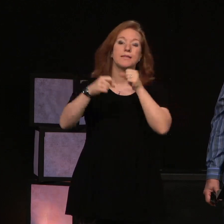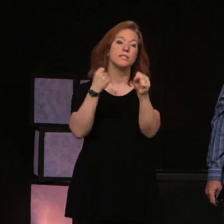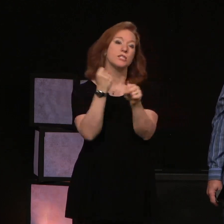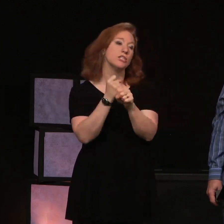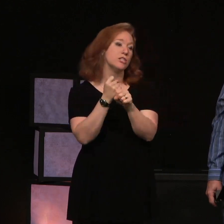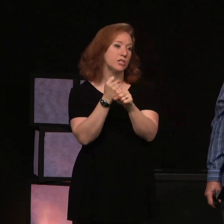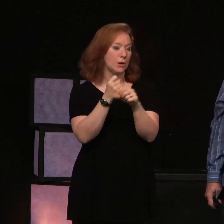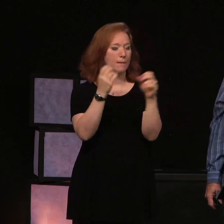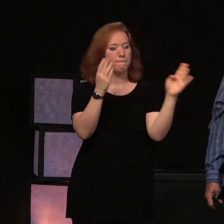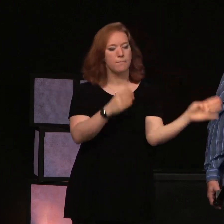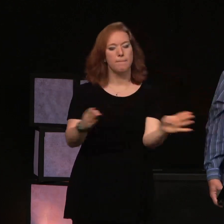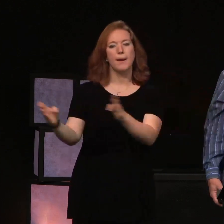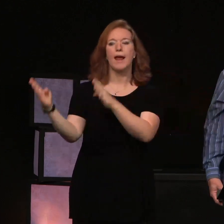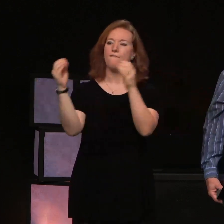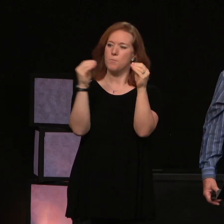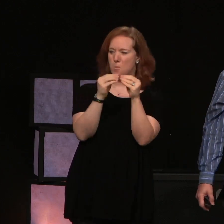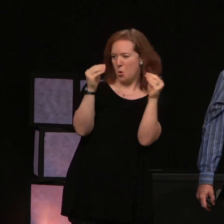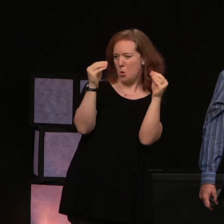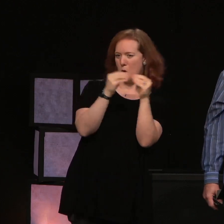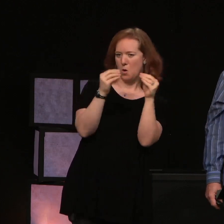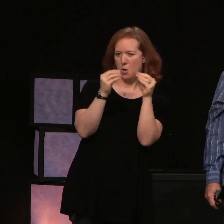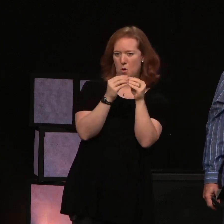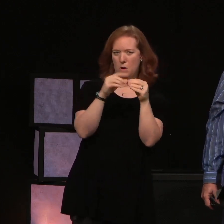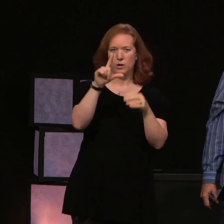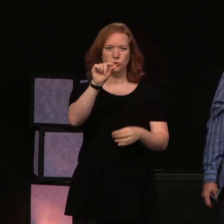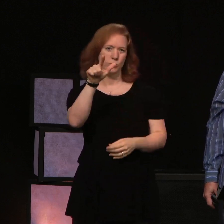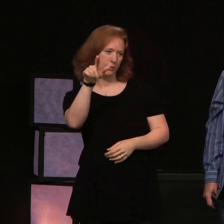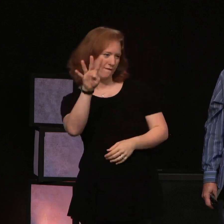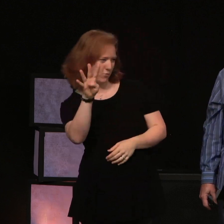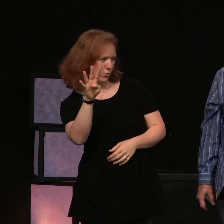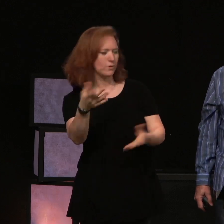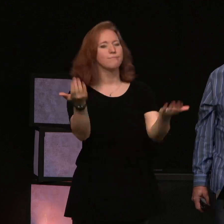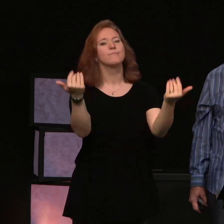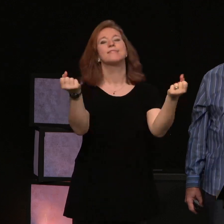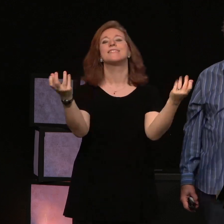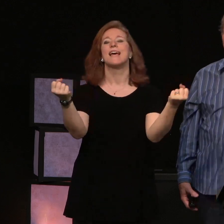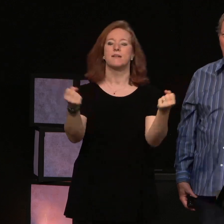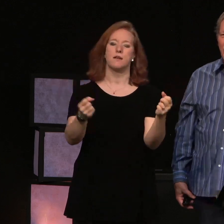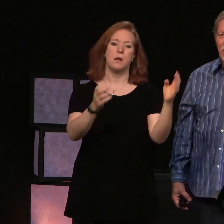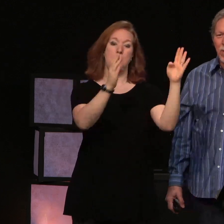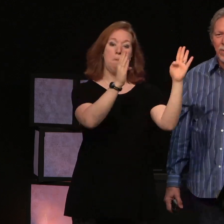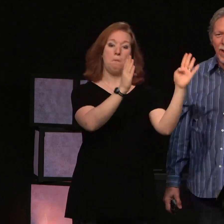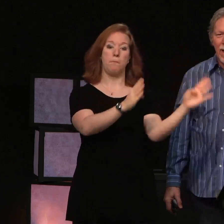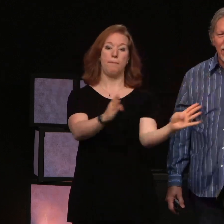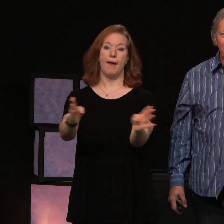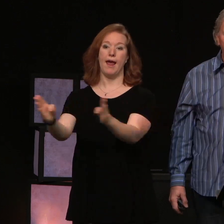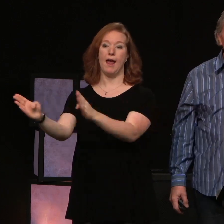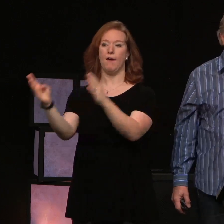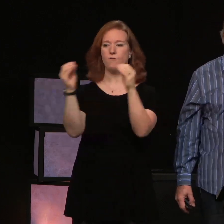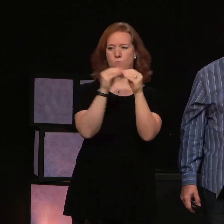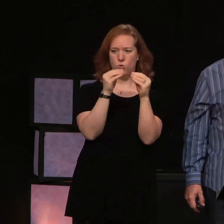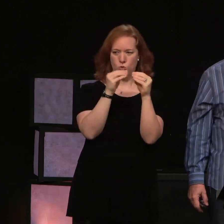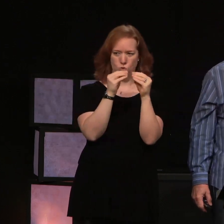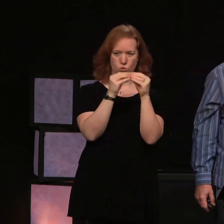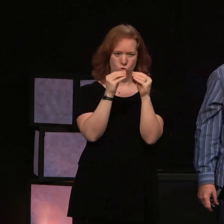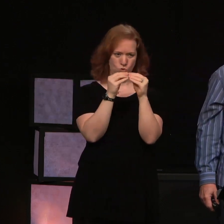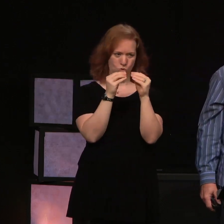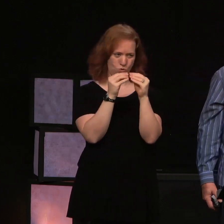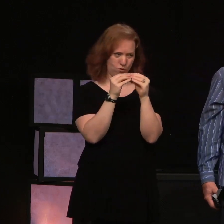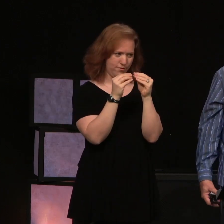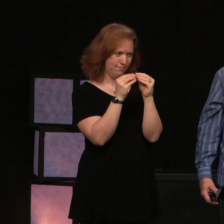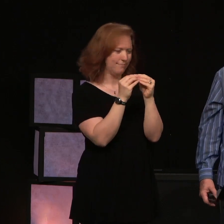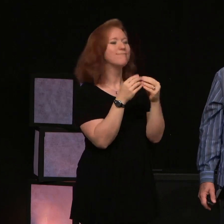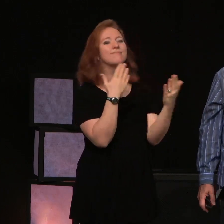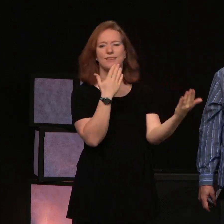year has been prepare for more in 2024. Everybody sign that with me. Please prepare for more.